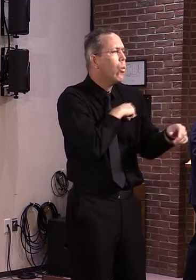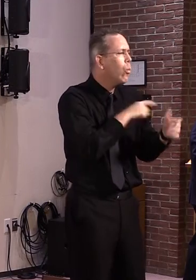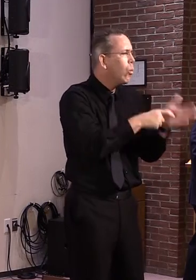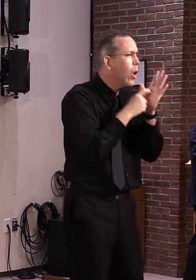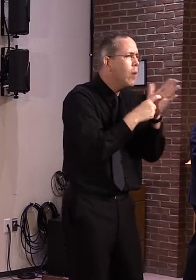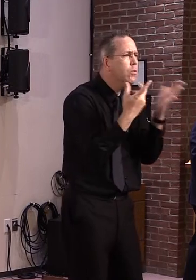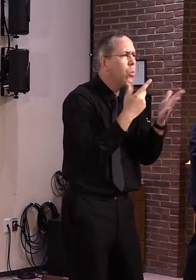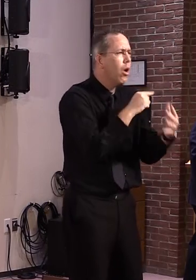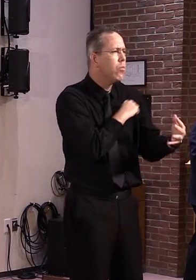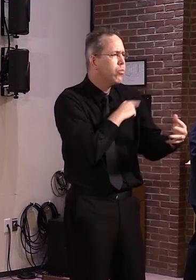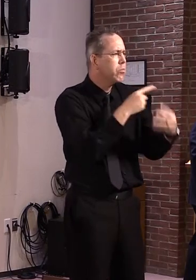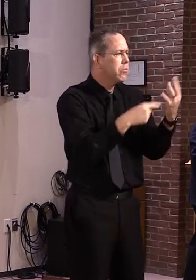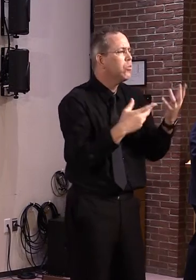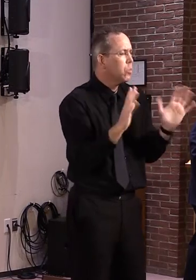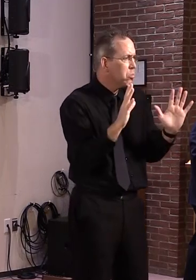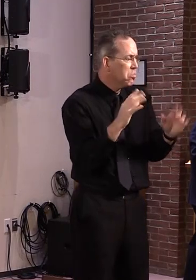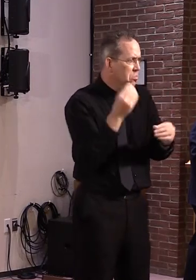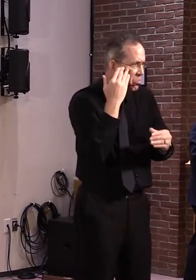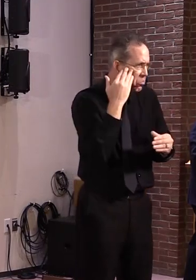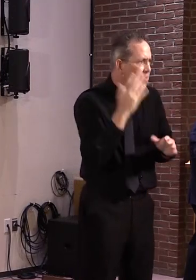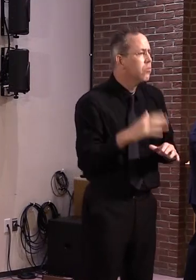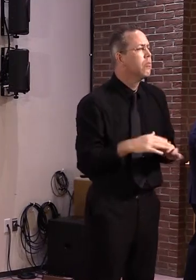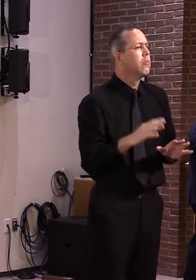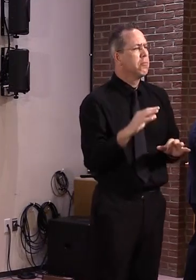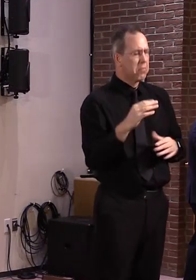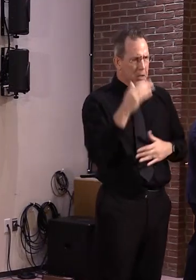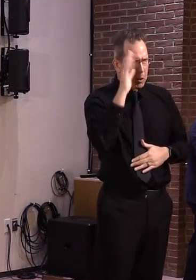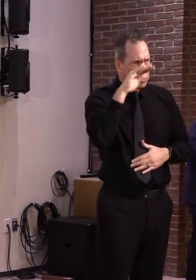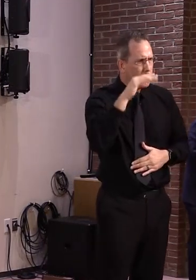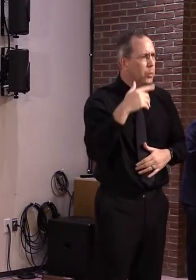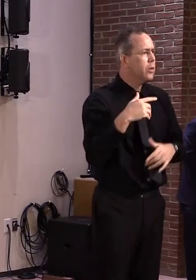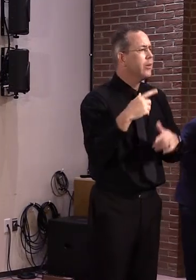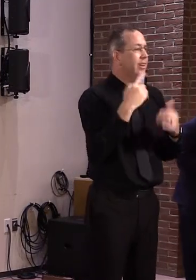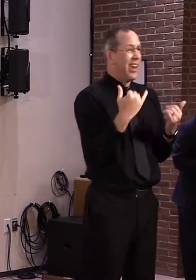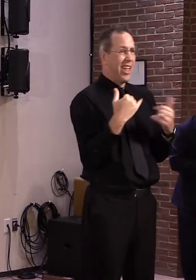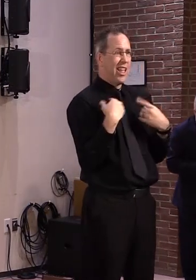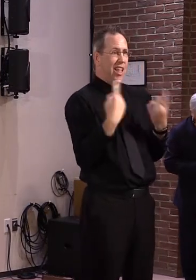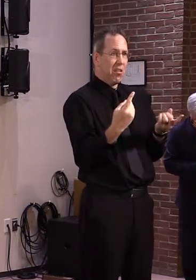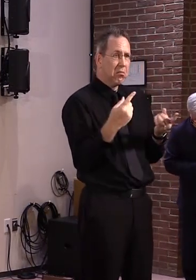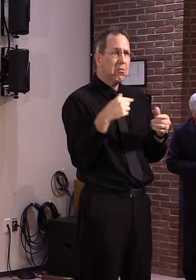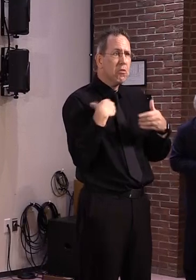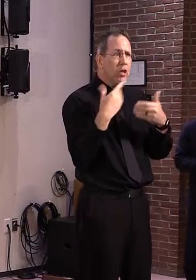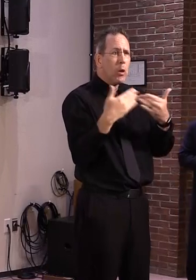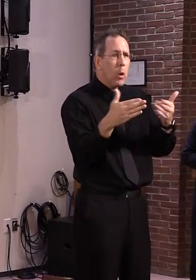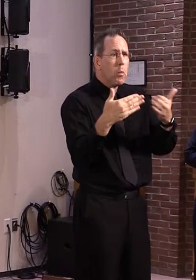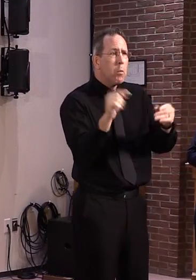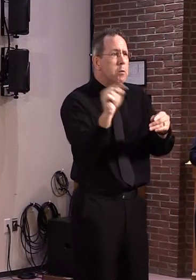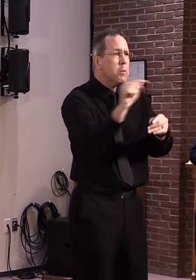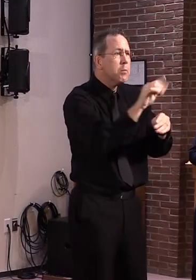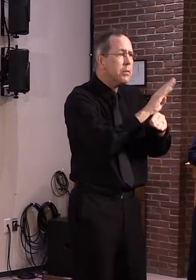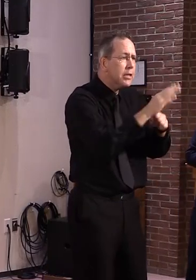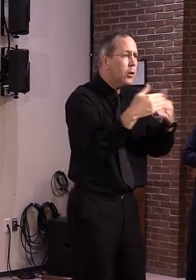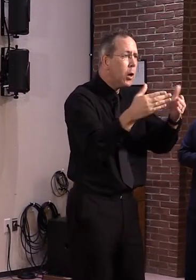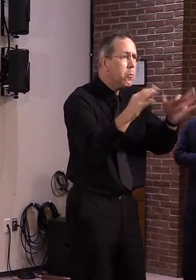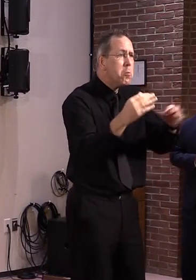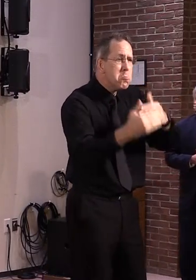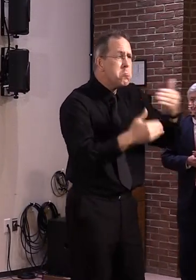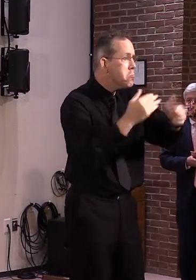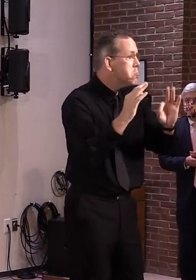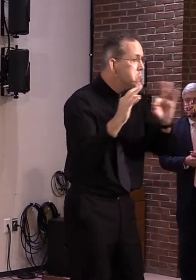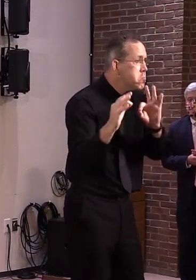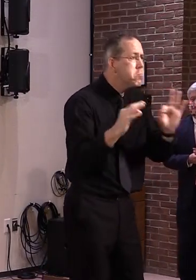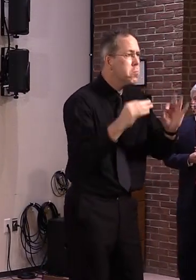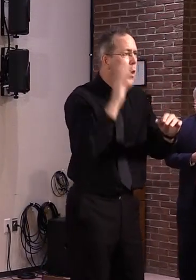the fact is, even though we've begun cautiously and methodically reopening our economy and putting more